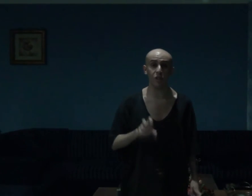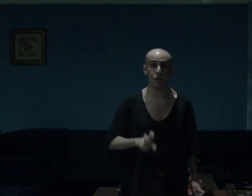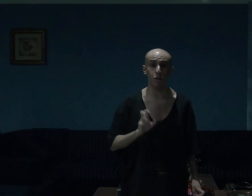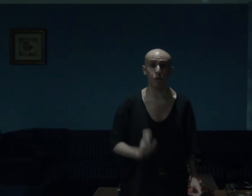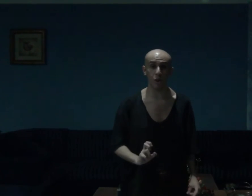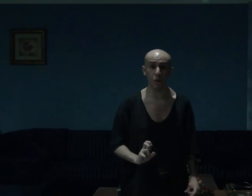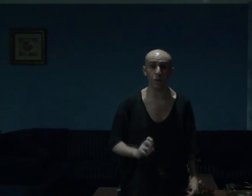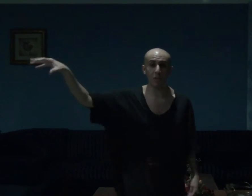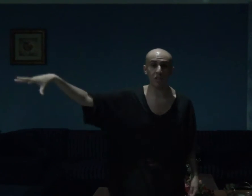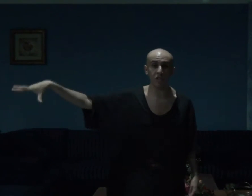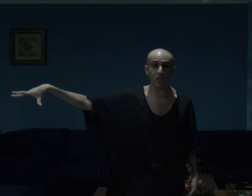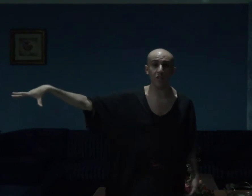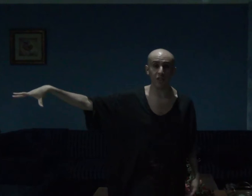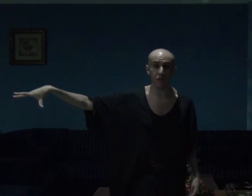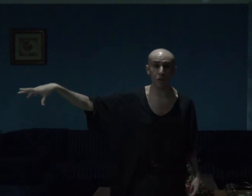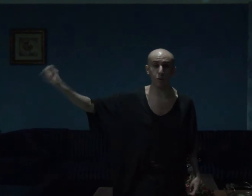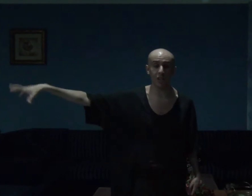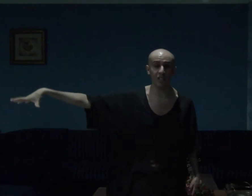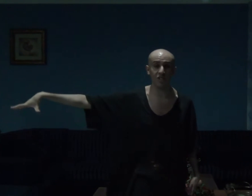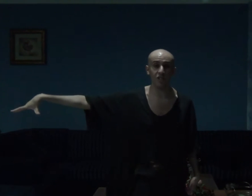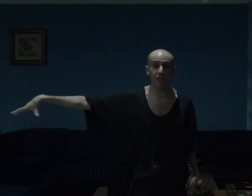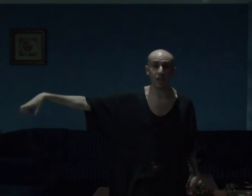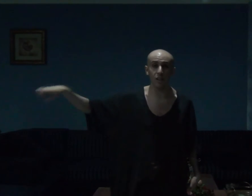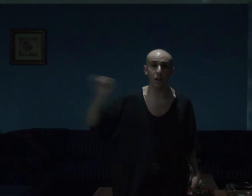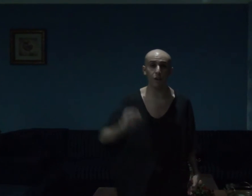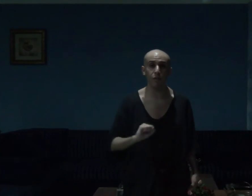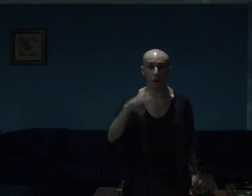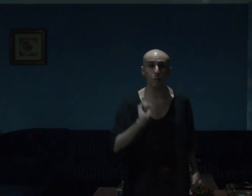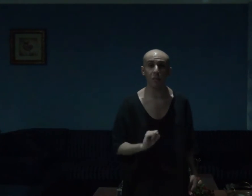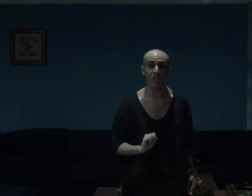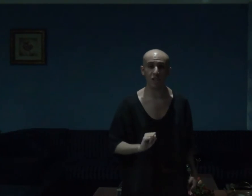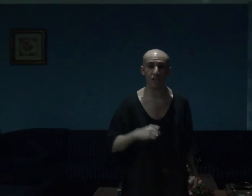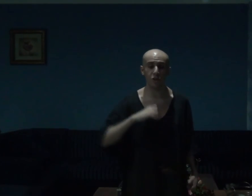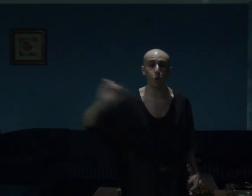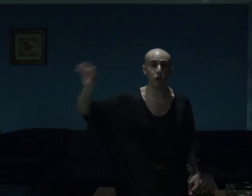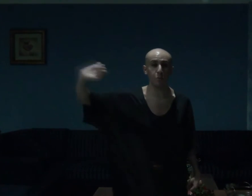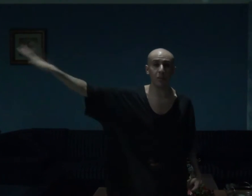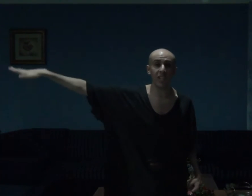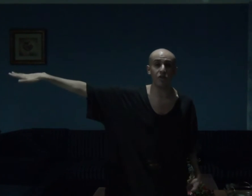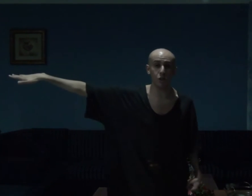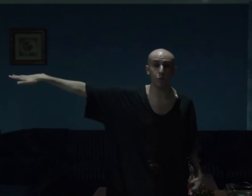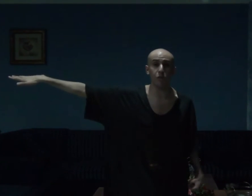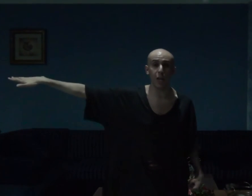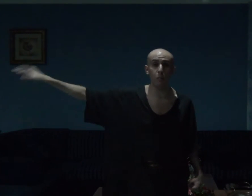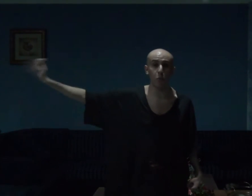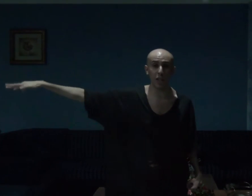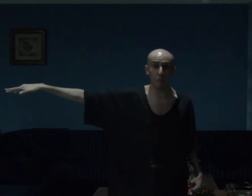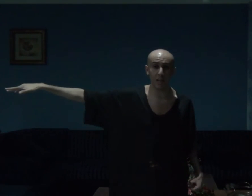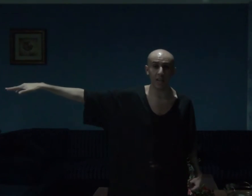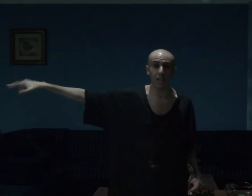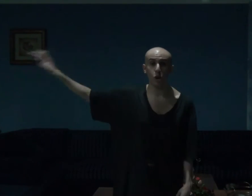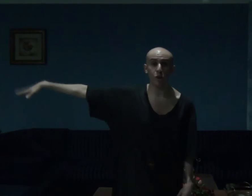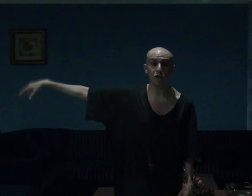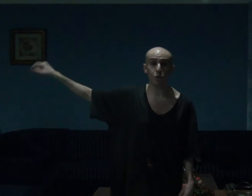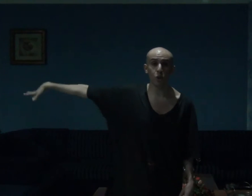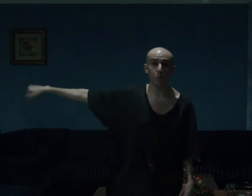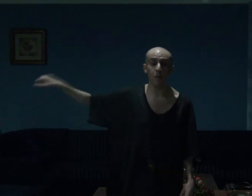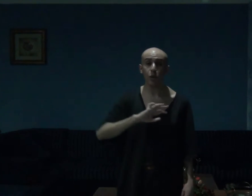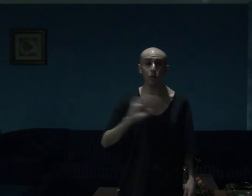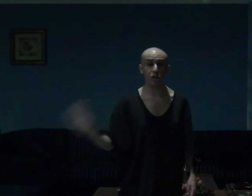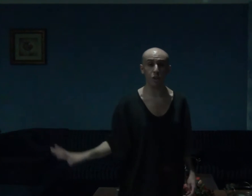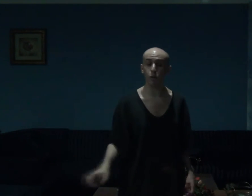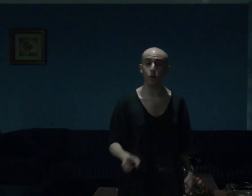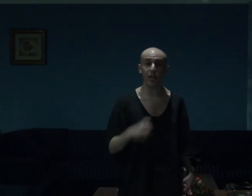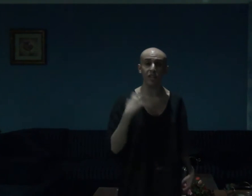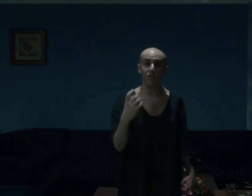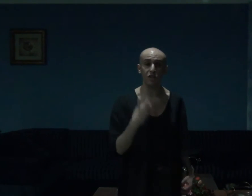this tv show though but this tv show tells the tale of armenius who was played so damn well by lawrence group